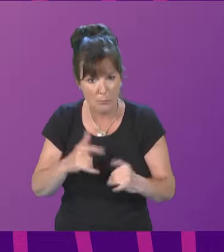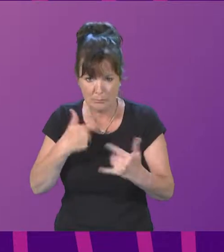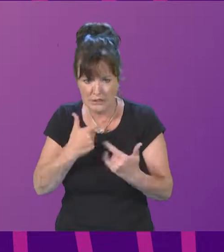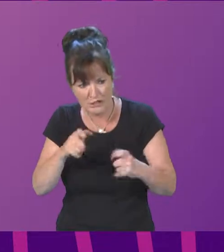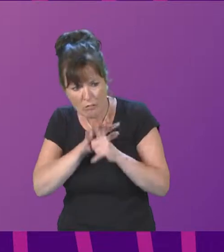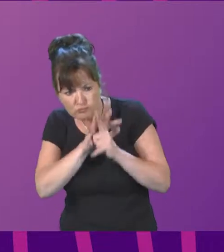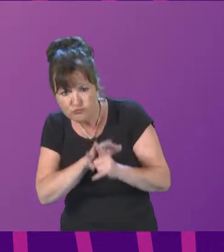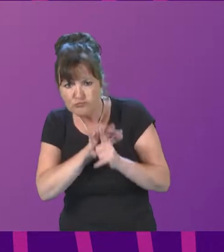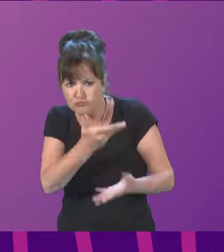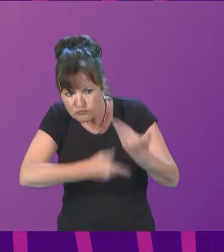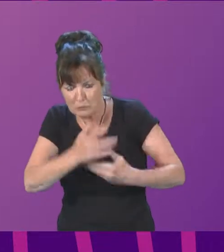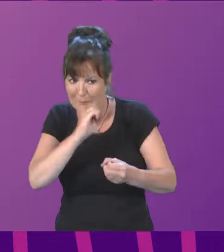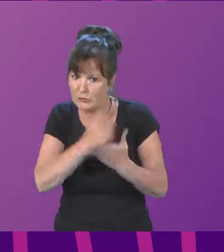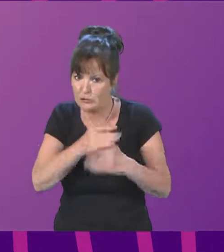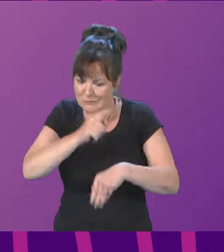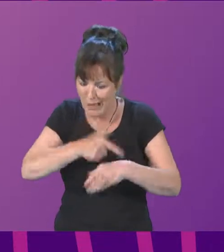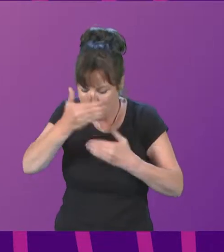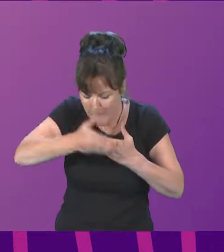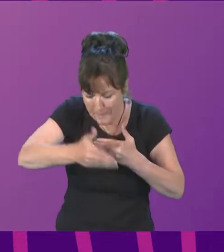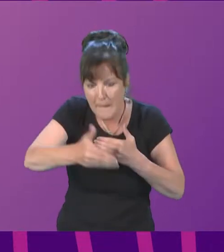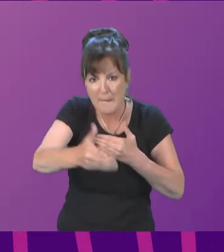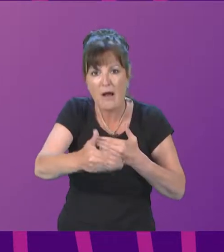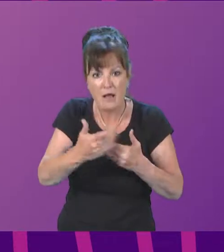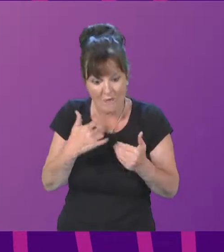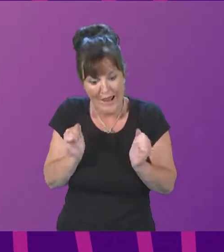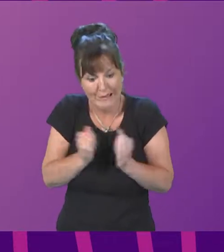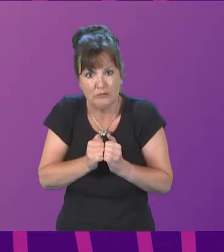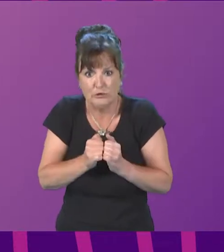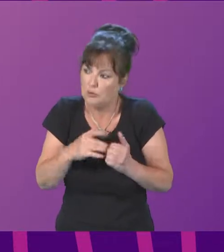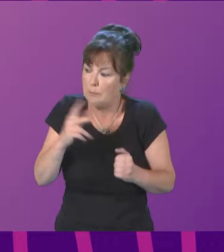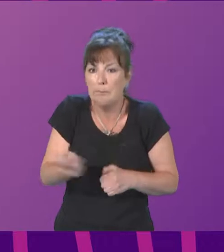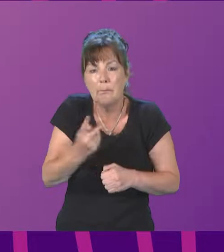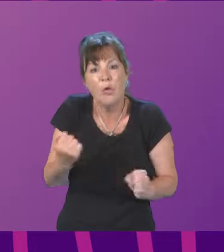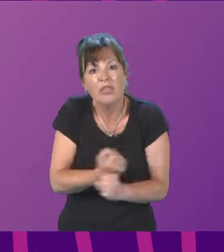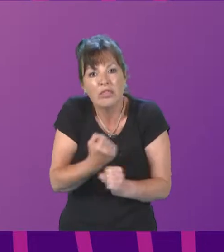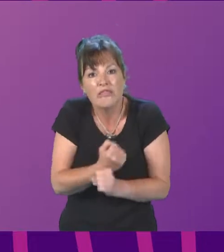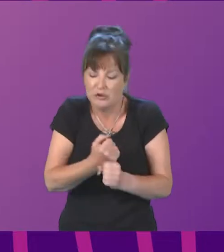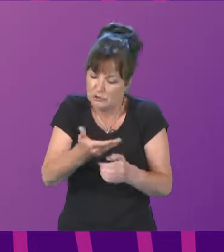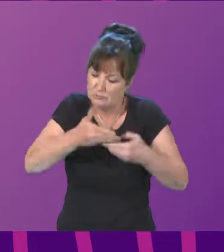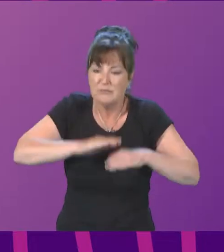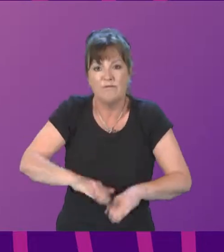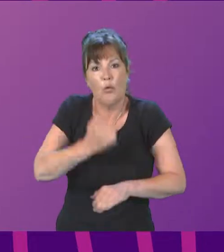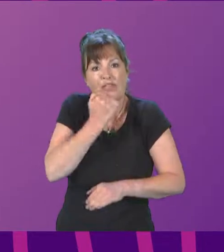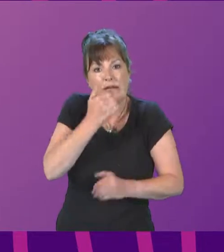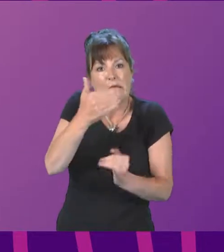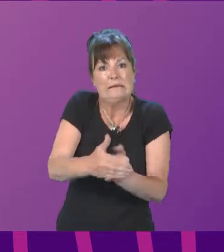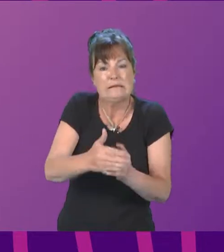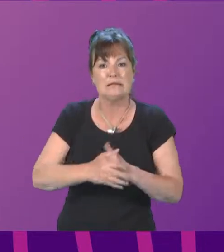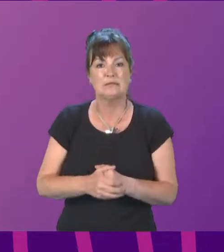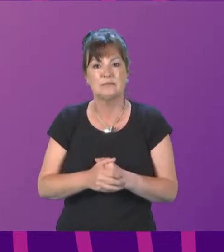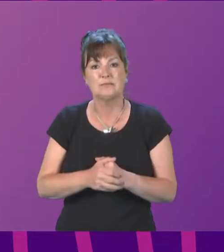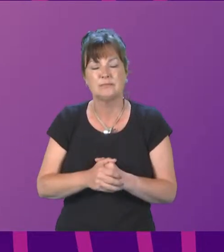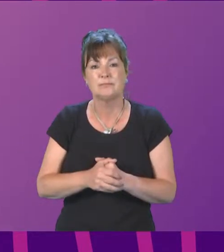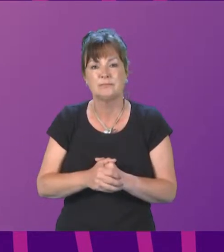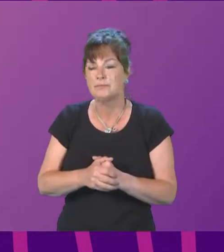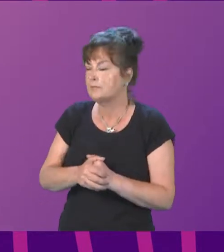continue to progress to completion of the vessels in this agreed time frame and within budget. Edward Mountain. Thank you,